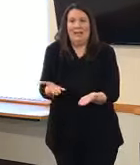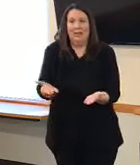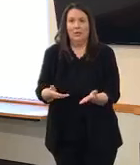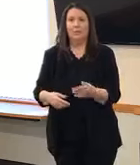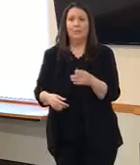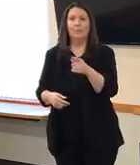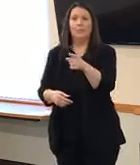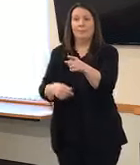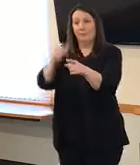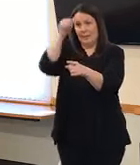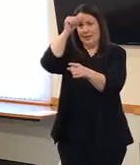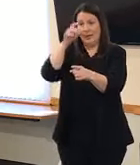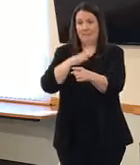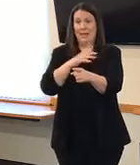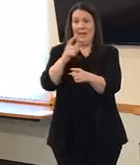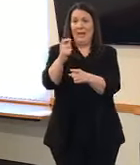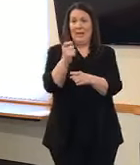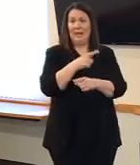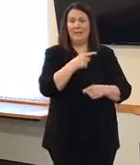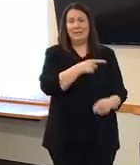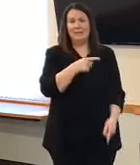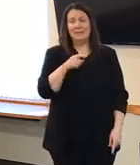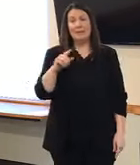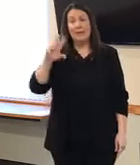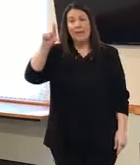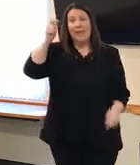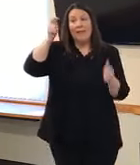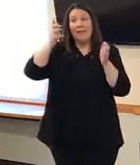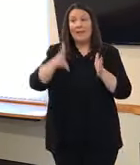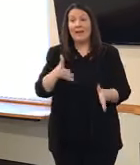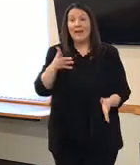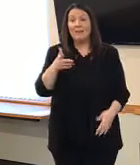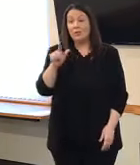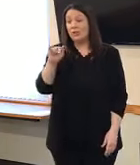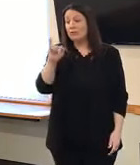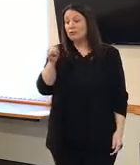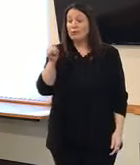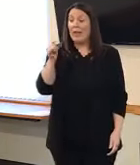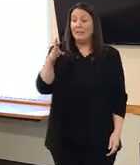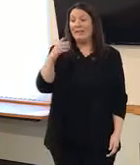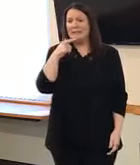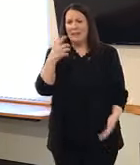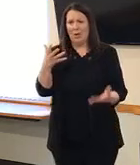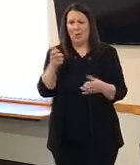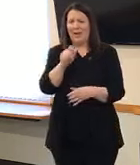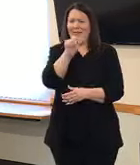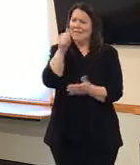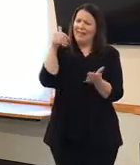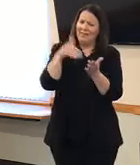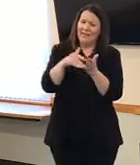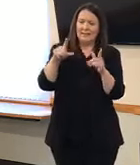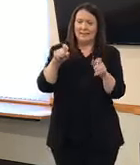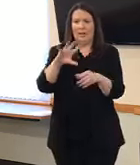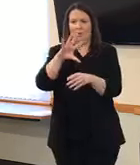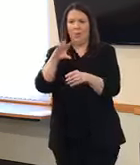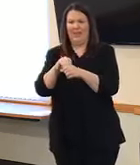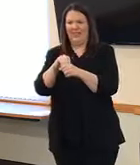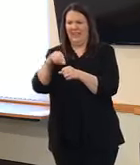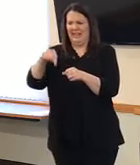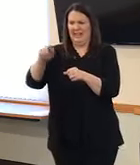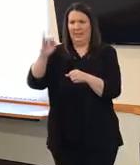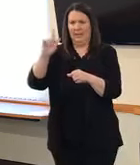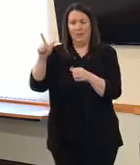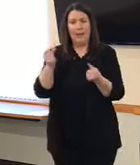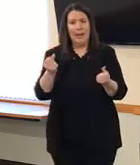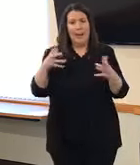Governor Prinsker said yesterday that he wants to have 10,000 tests per day within 10 days in Illinois. How many would be here in this